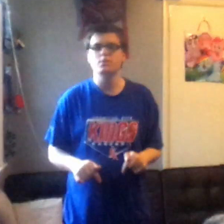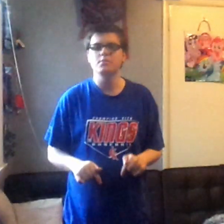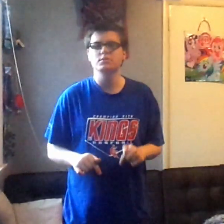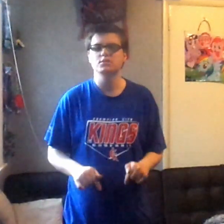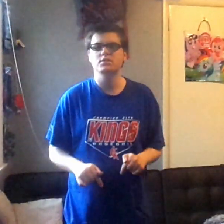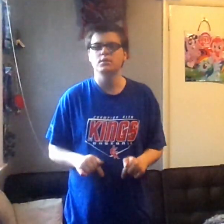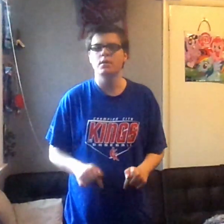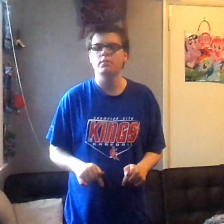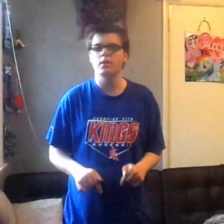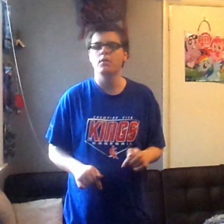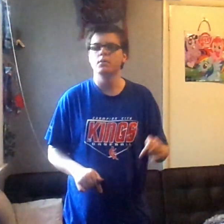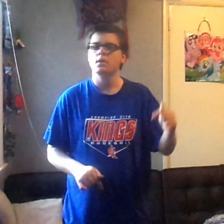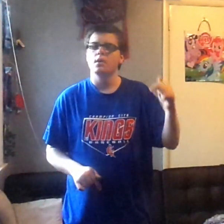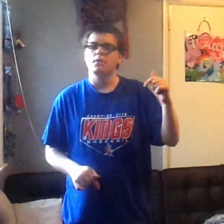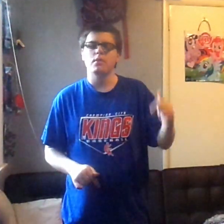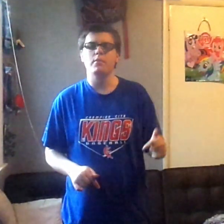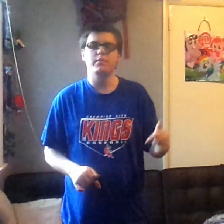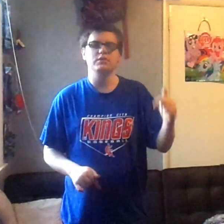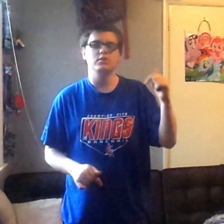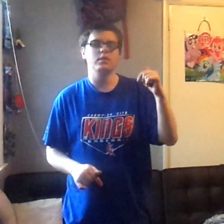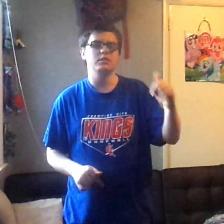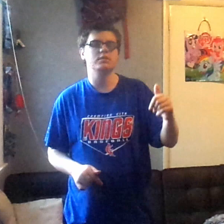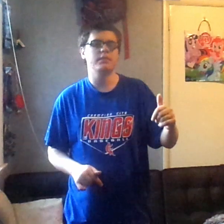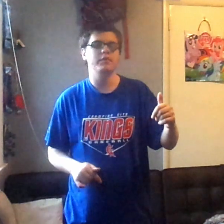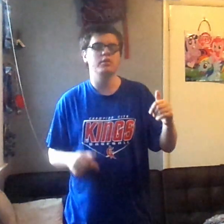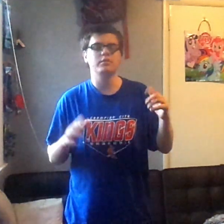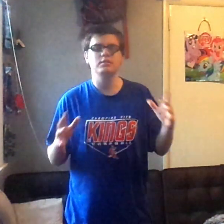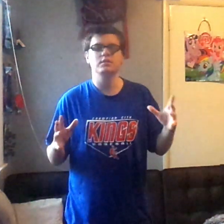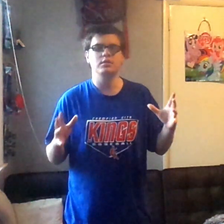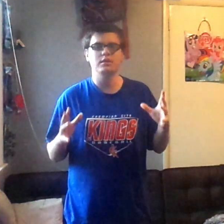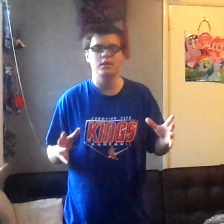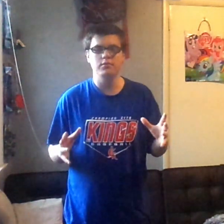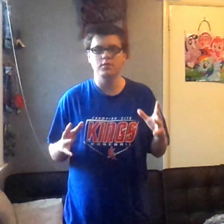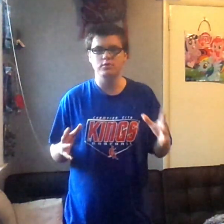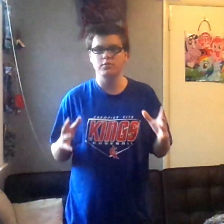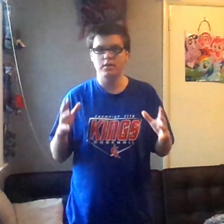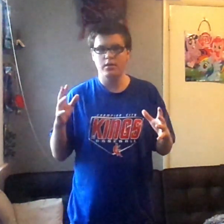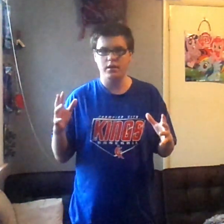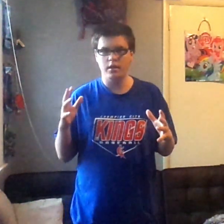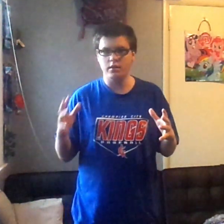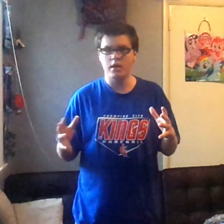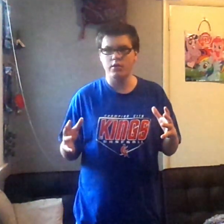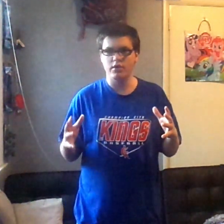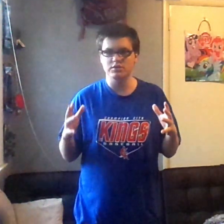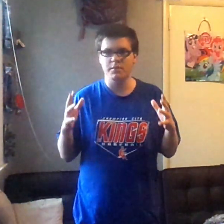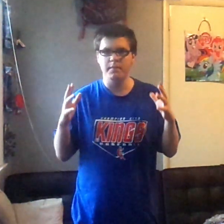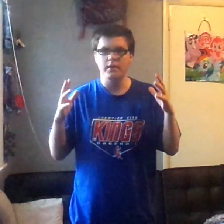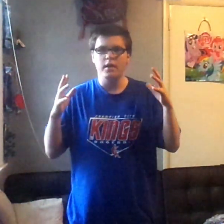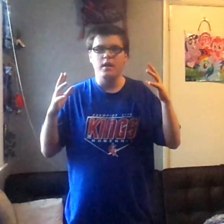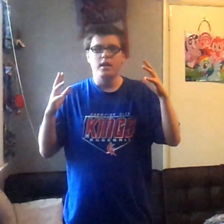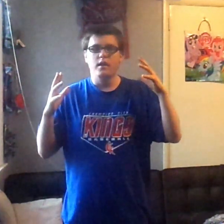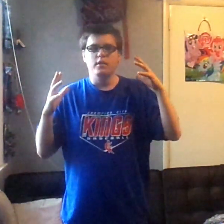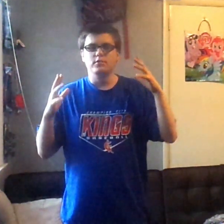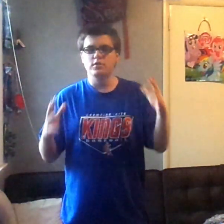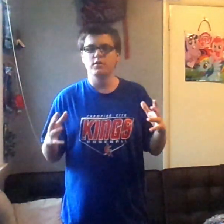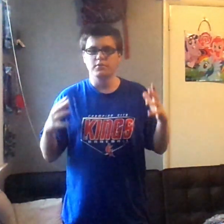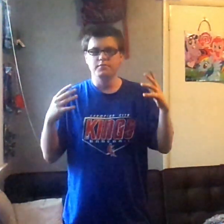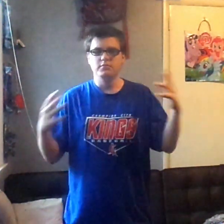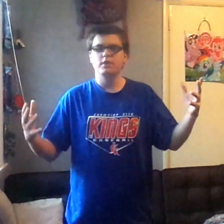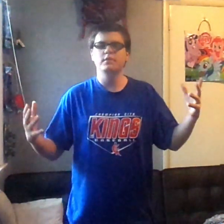comment section down below. Remember, make sure you hit this like video because it does help the YouTube and the algorithm to get this